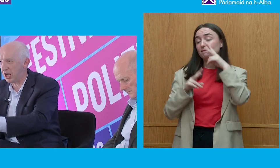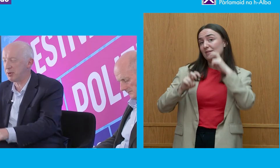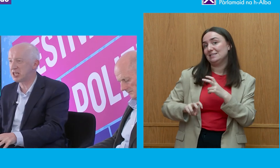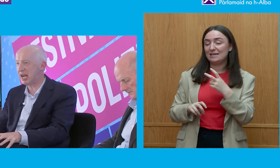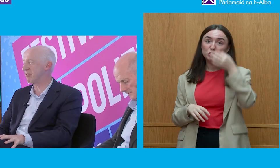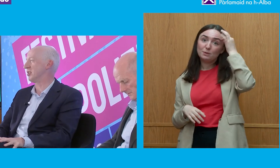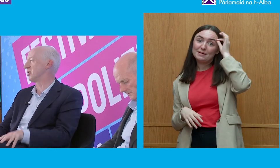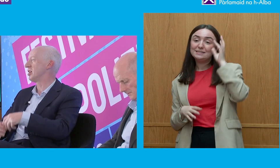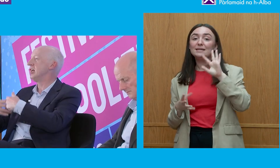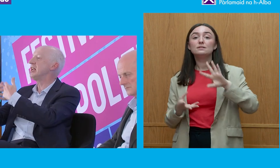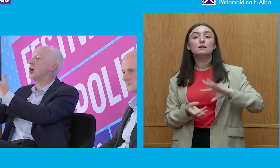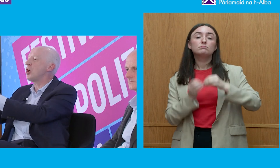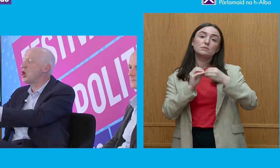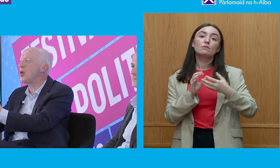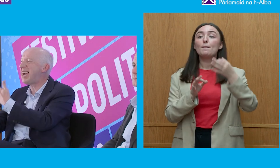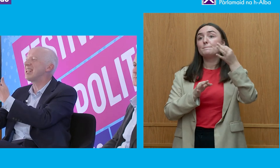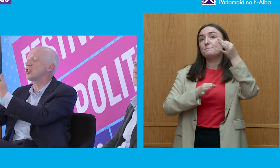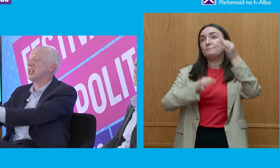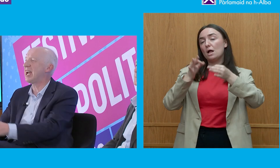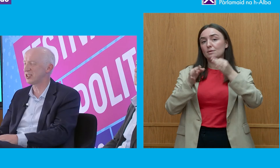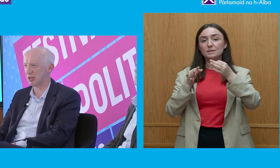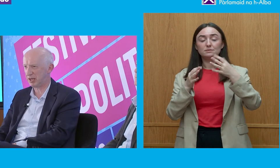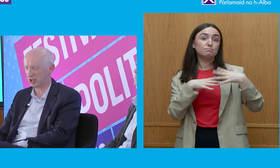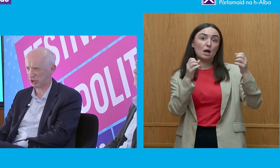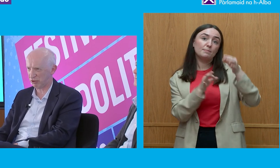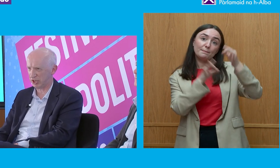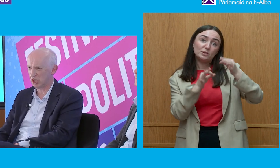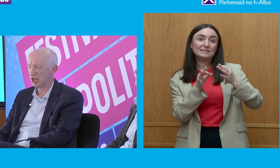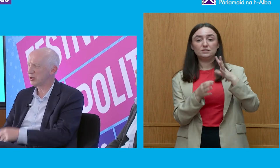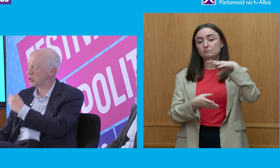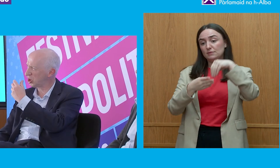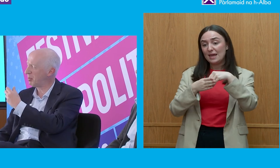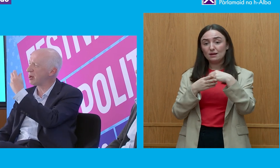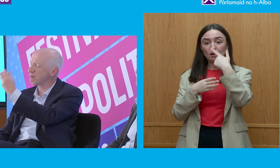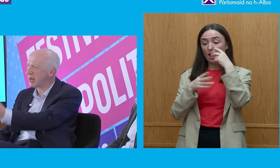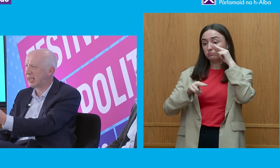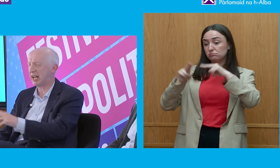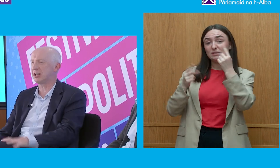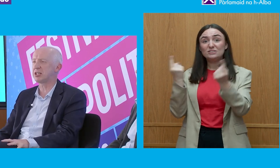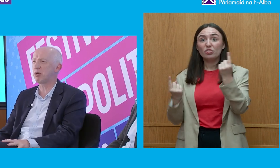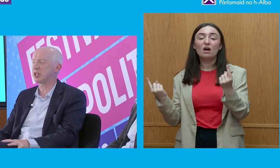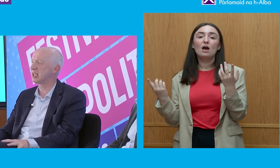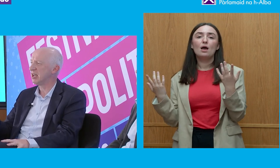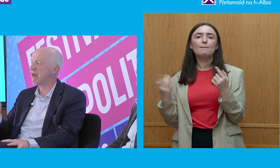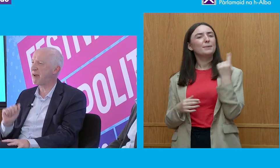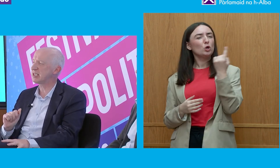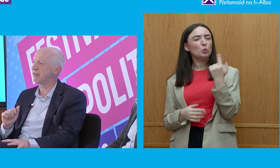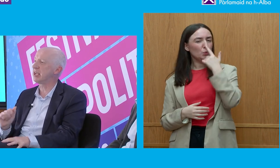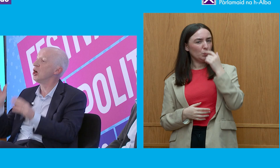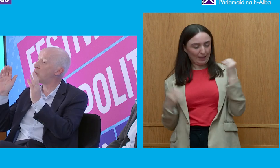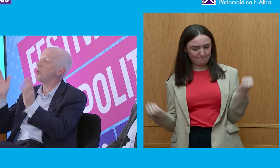made up of parliamentarians you know who actually has the political courage to actually come in and regulate these bodies